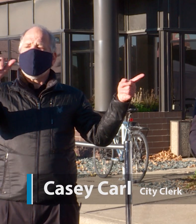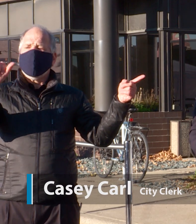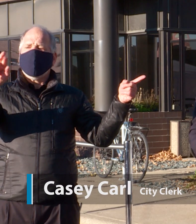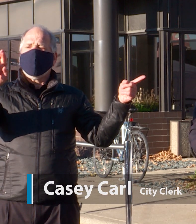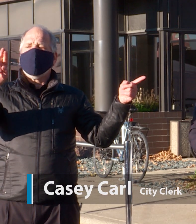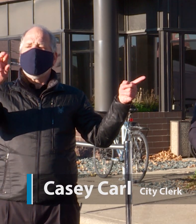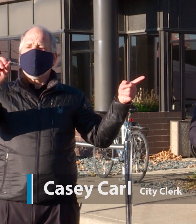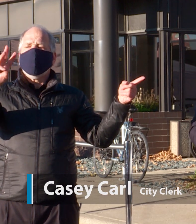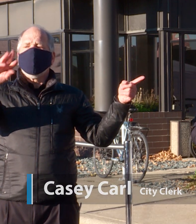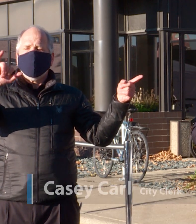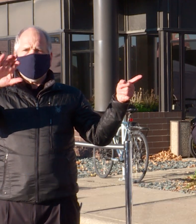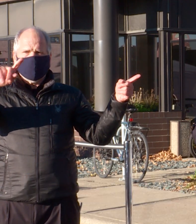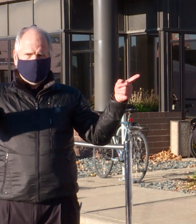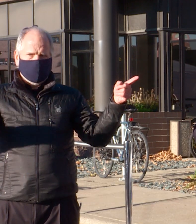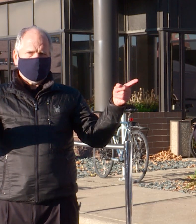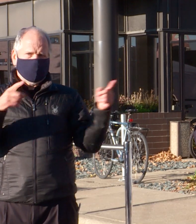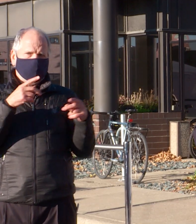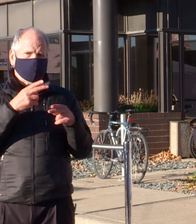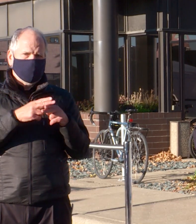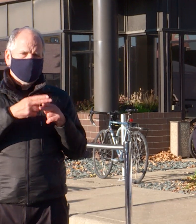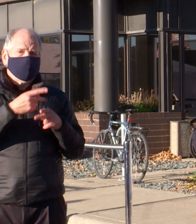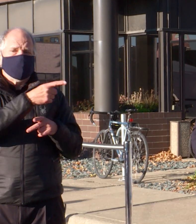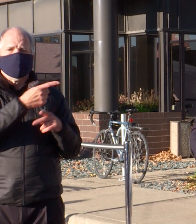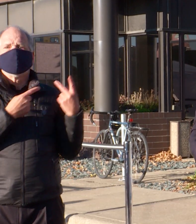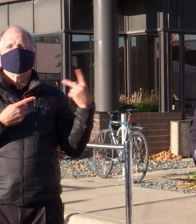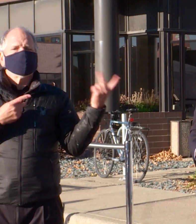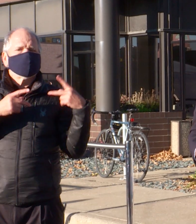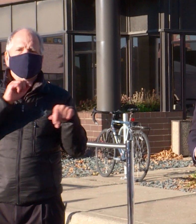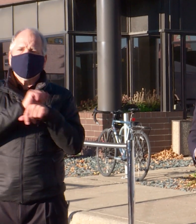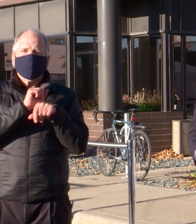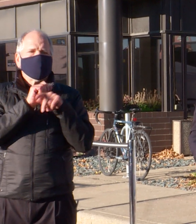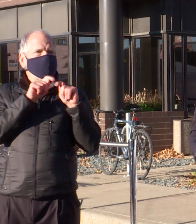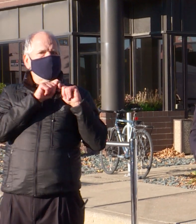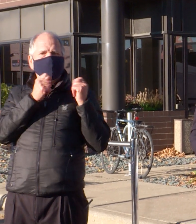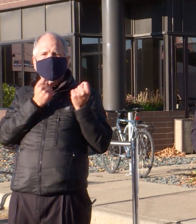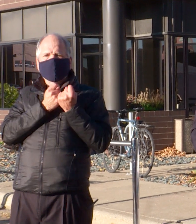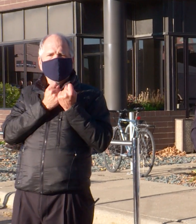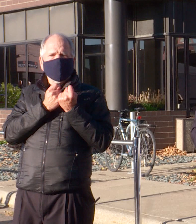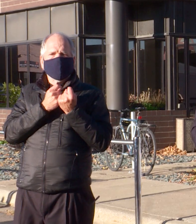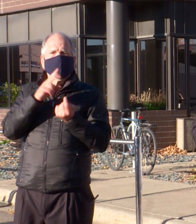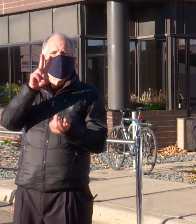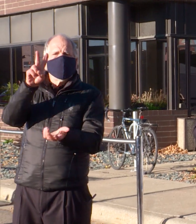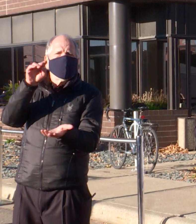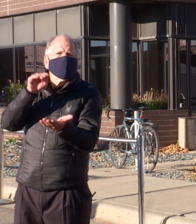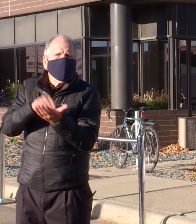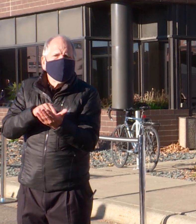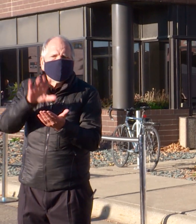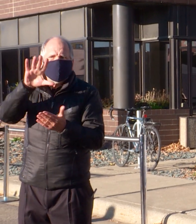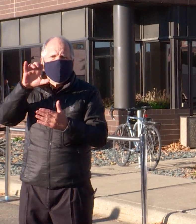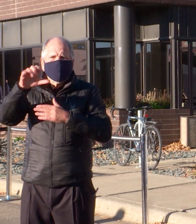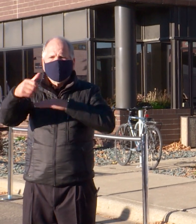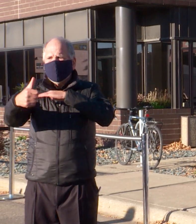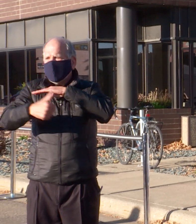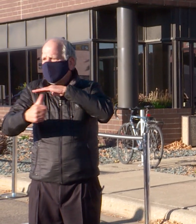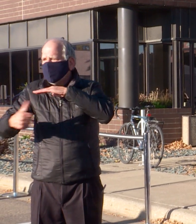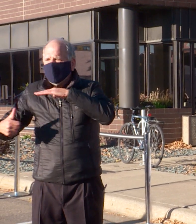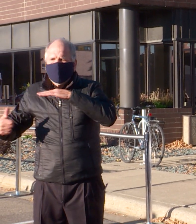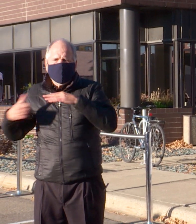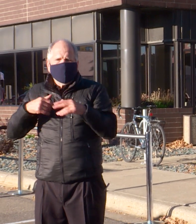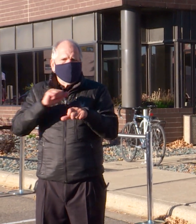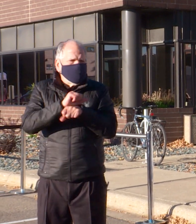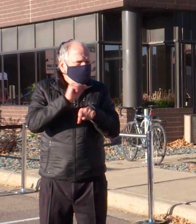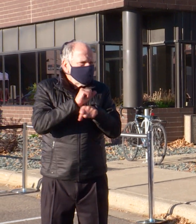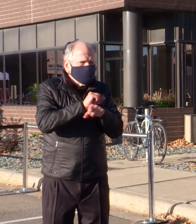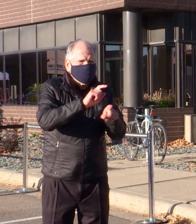men and women who are working every day now and continuing through and after election day to ensure that all of Minneapolis voters